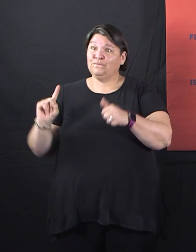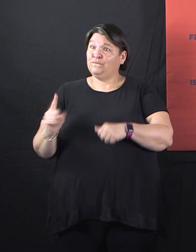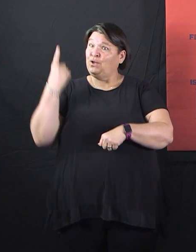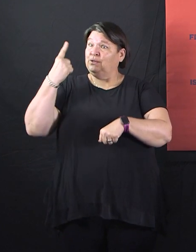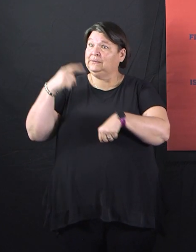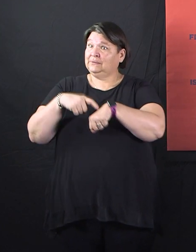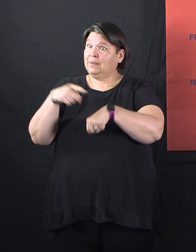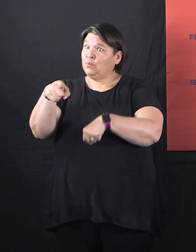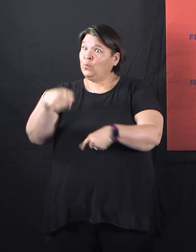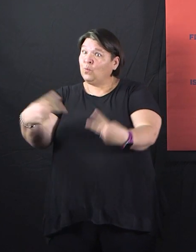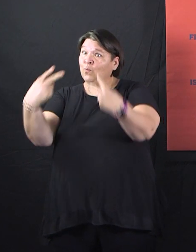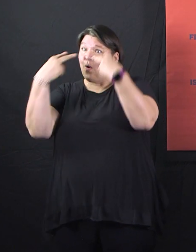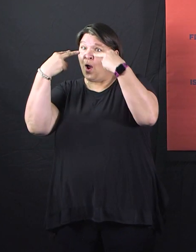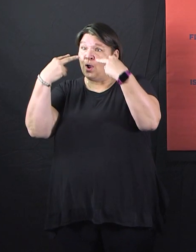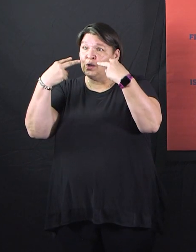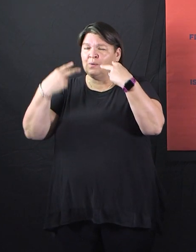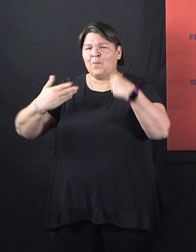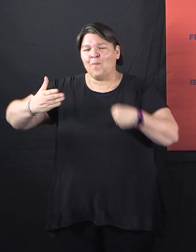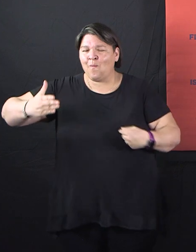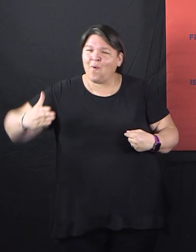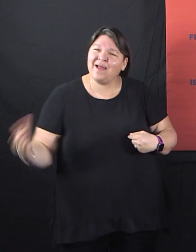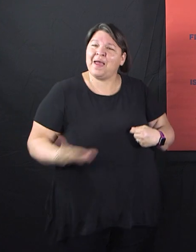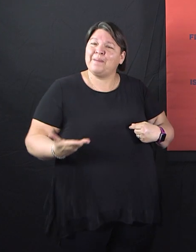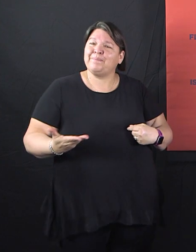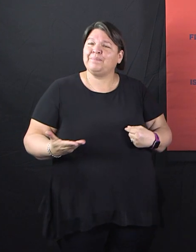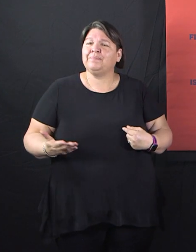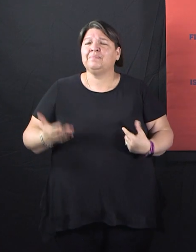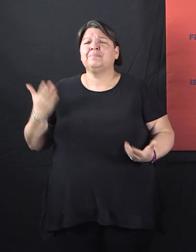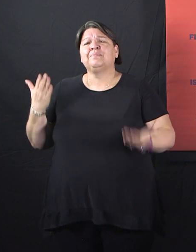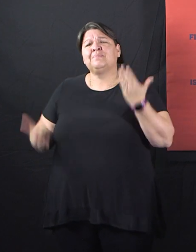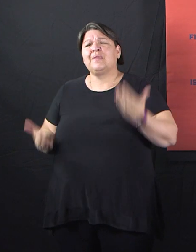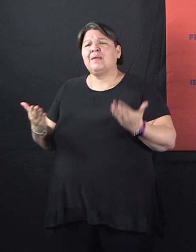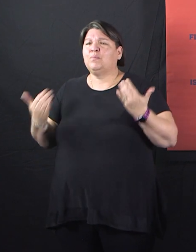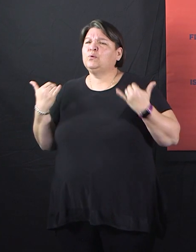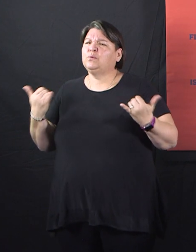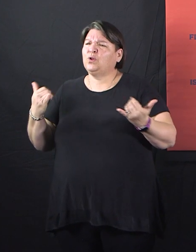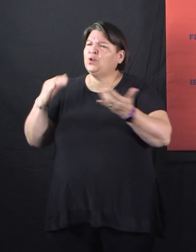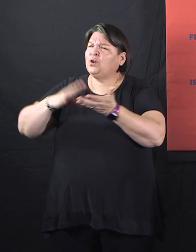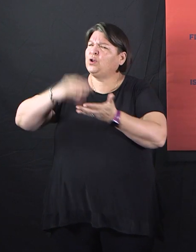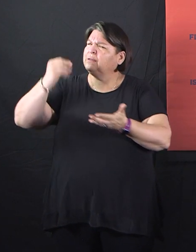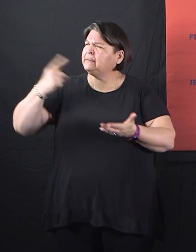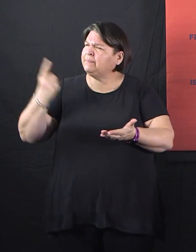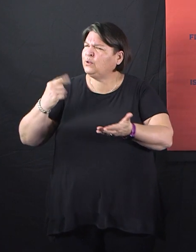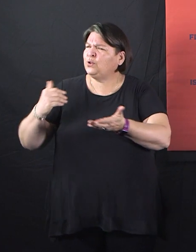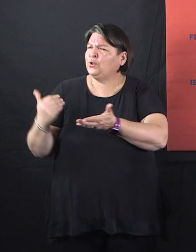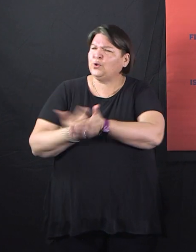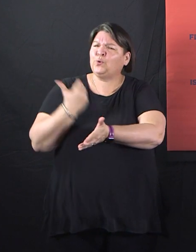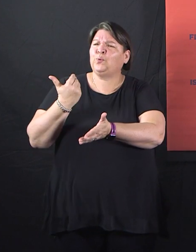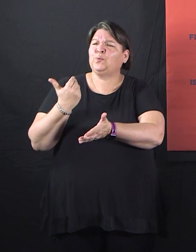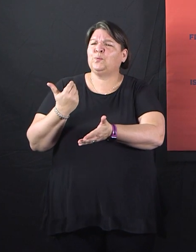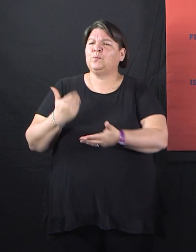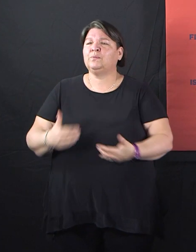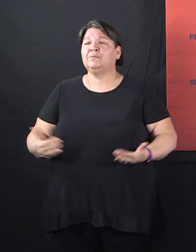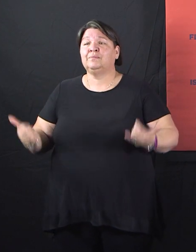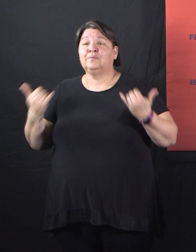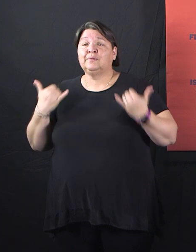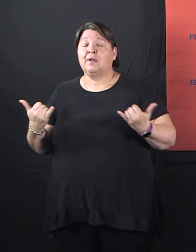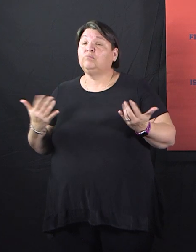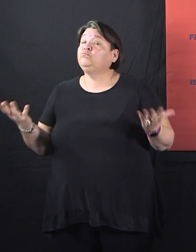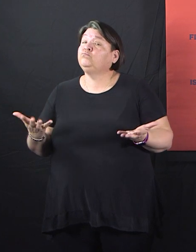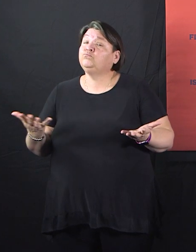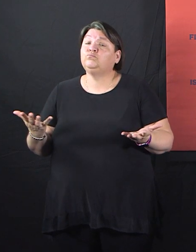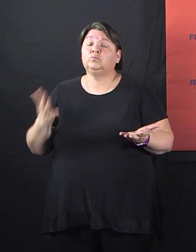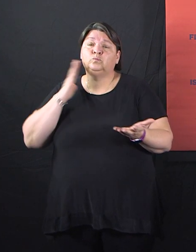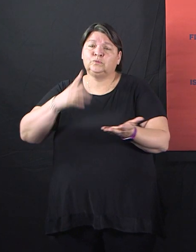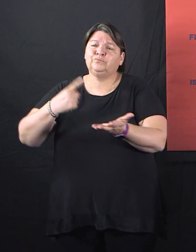Maybe we'll get something out there that you don't already know. I thought today I'd start by talking a little bit about the action that my city council took